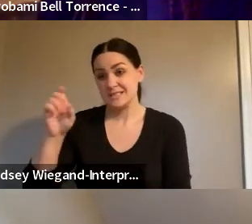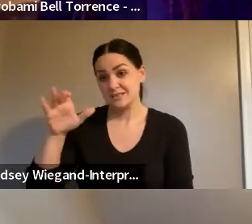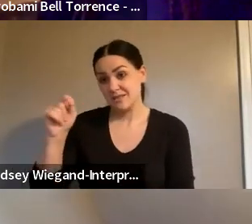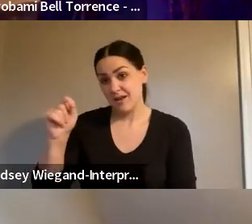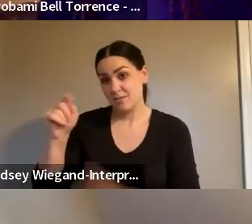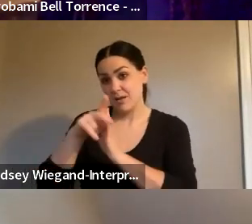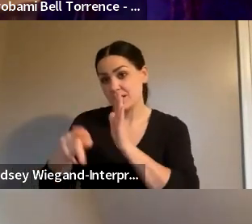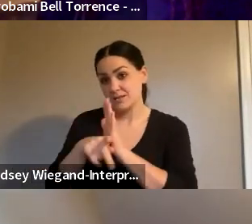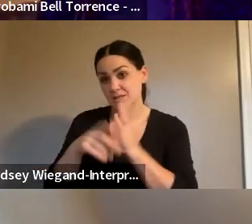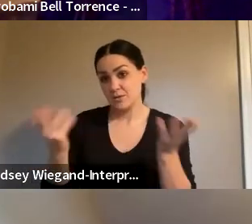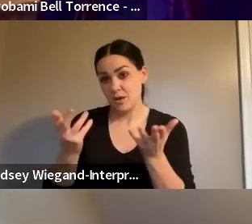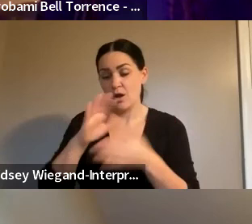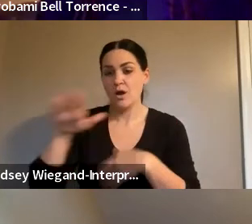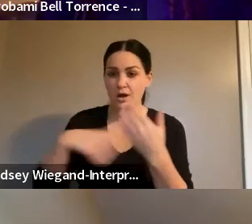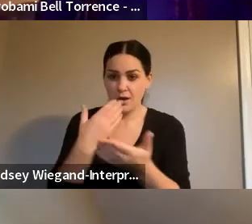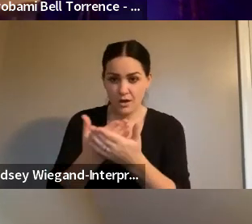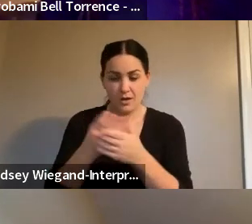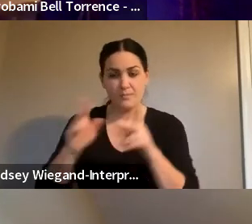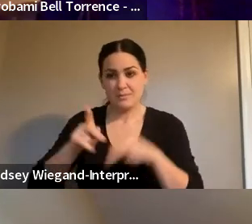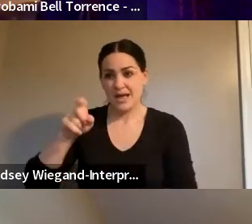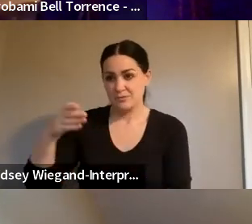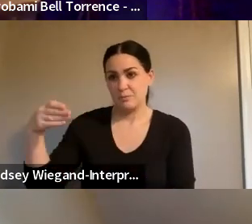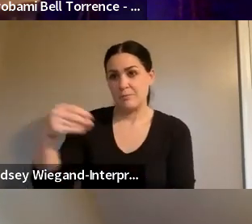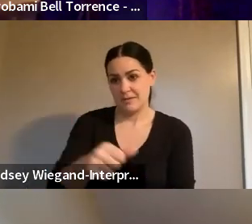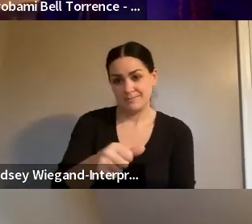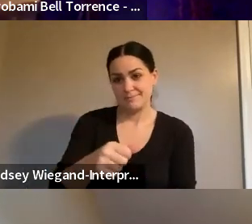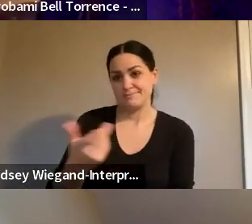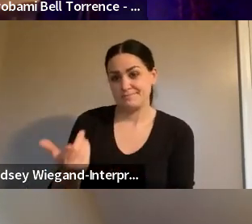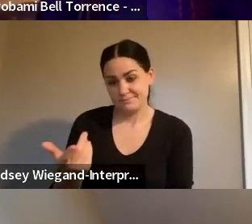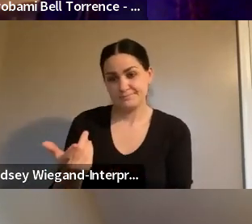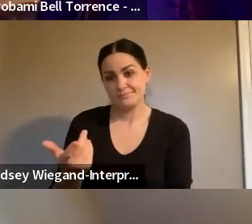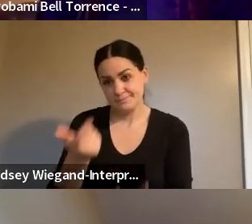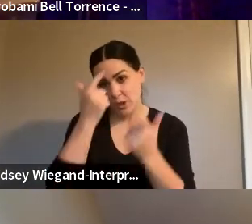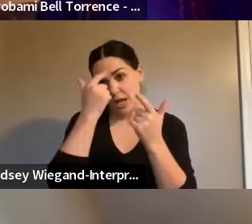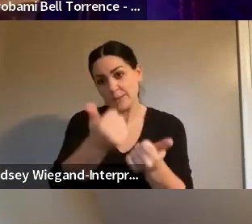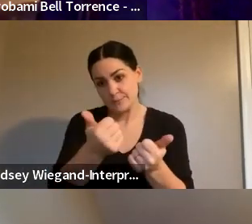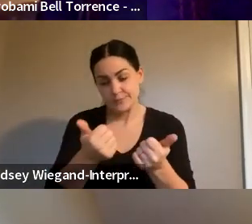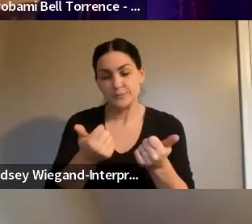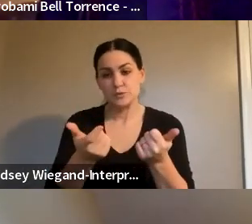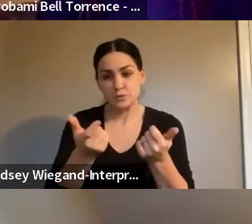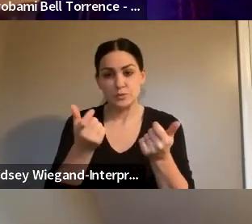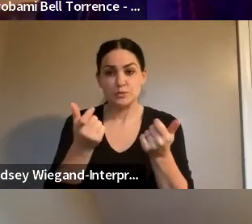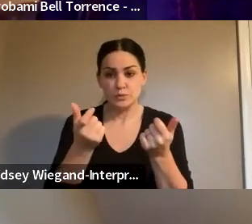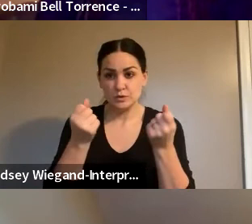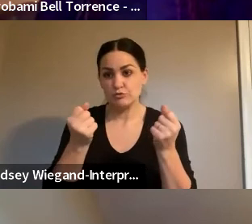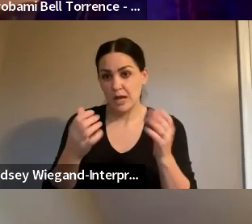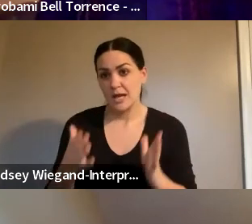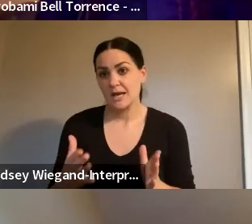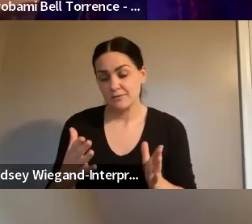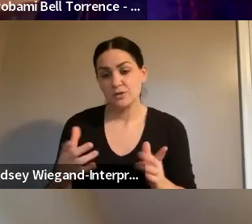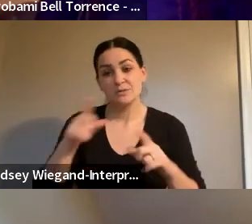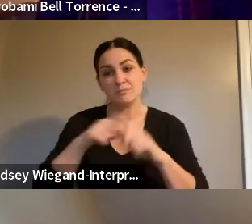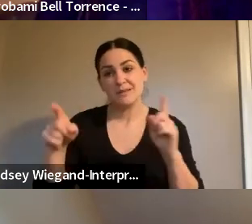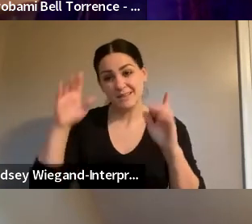all passengers should pay their exact fare. We do we do leave it up to the discretion of of the driver. But the